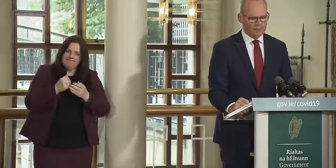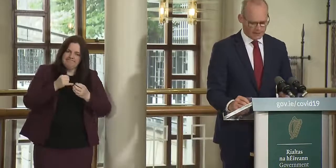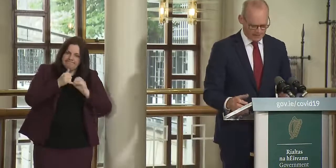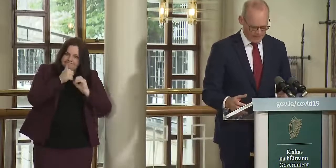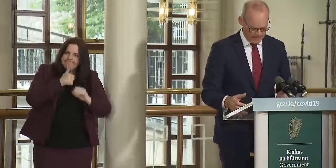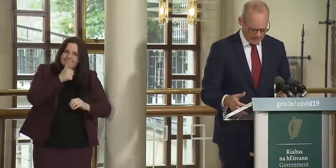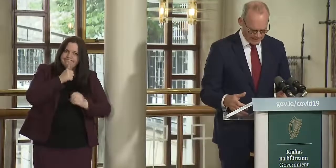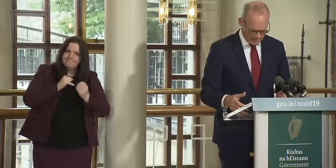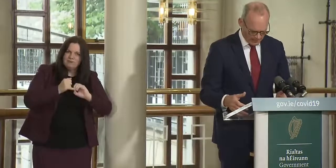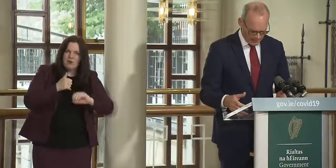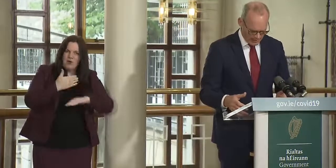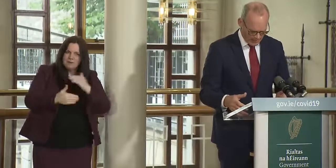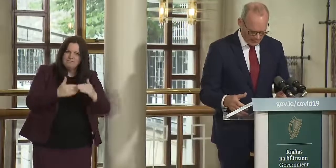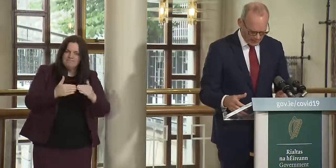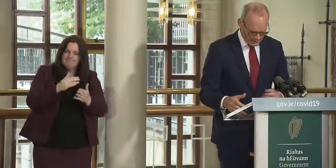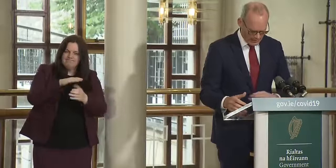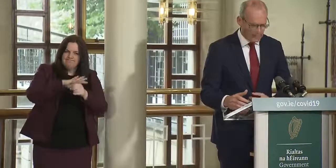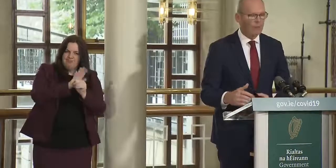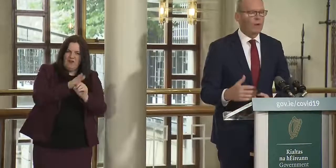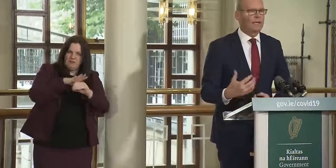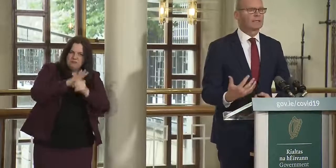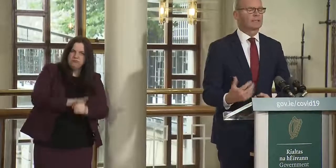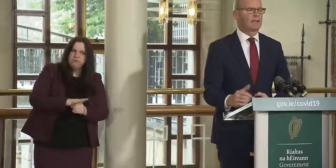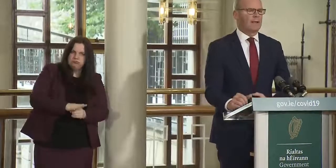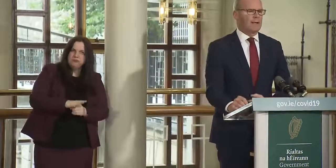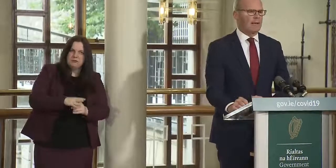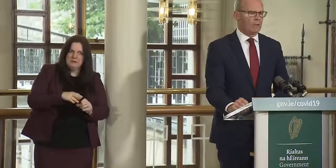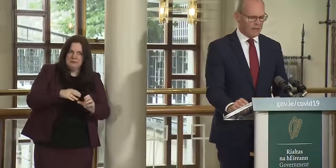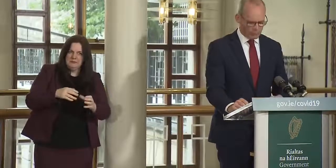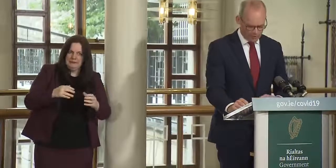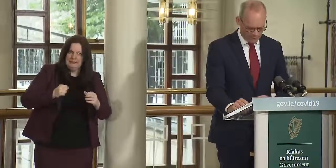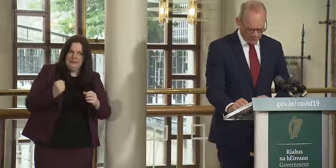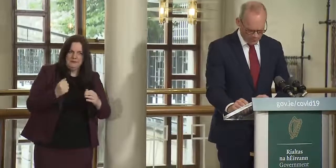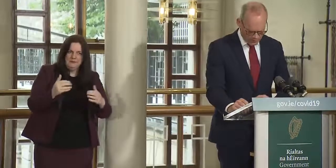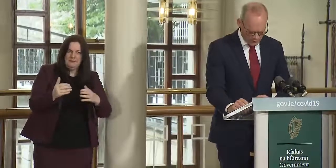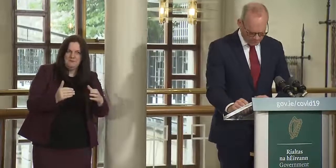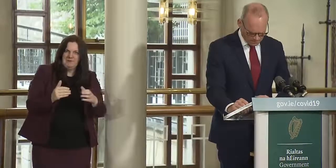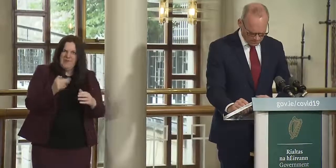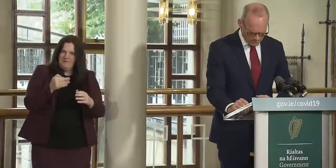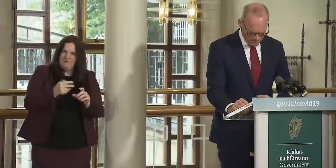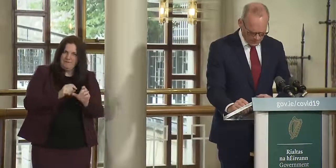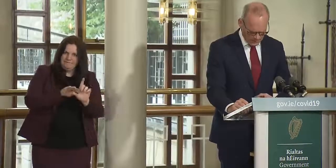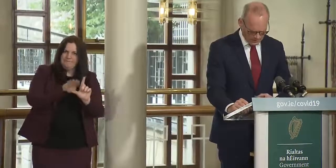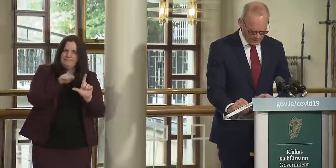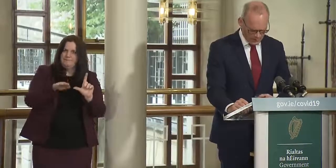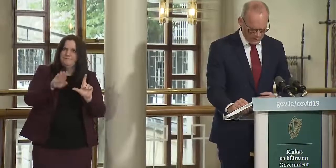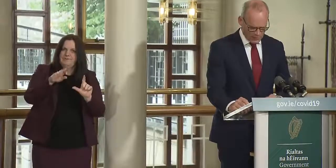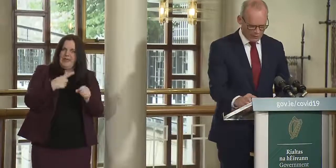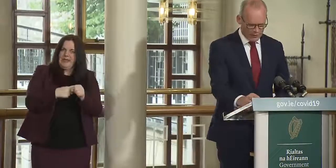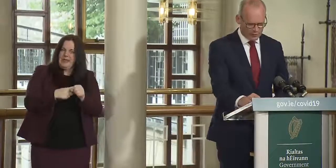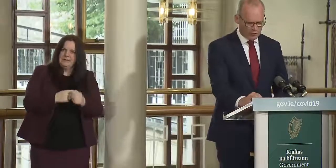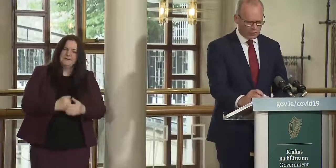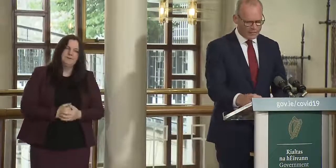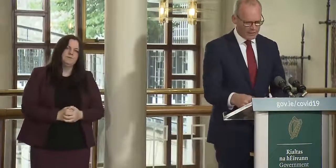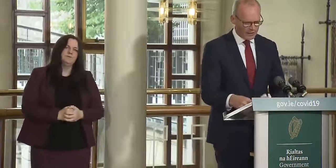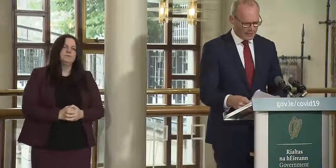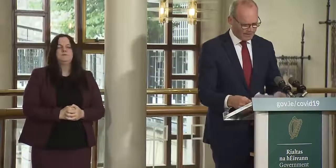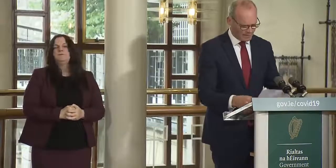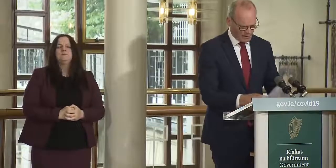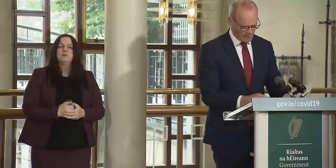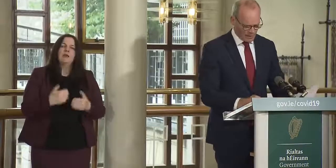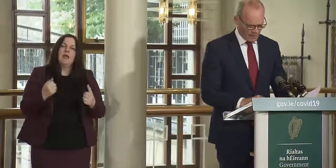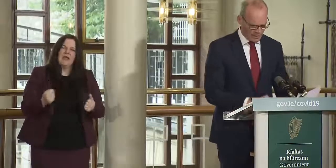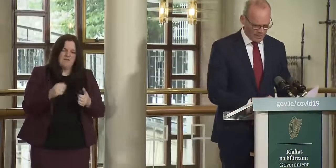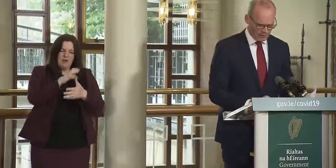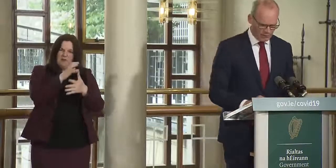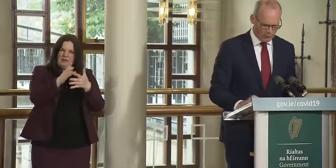this virus uh and to keep it contained uh when it uh when it re-emerges um so the the criteria